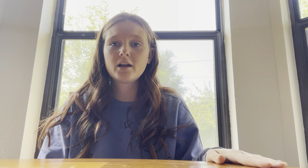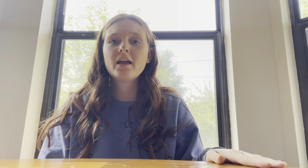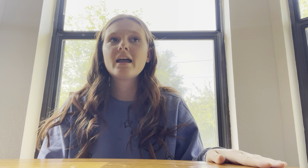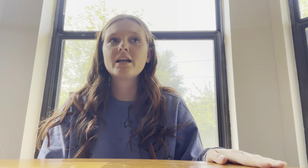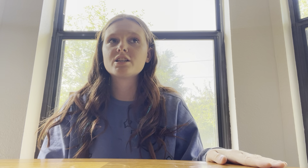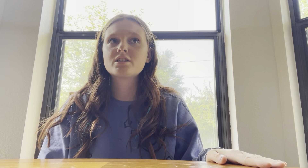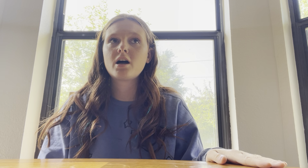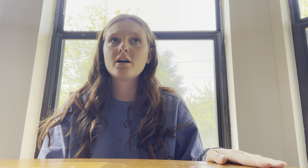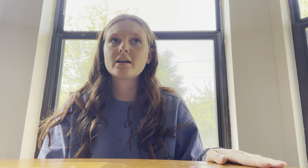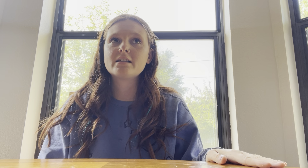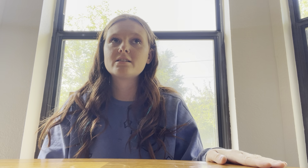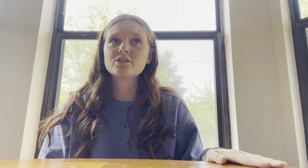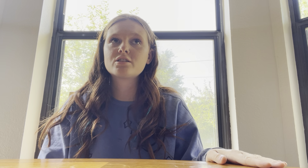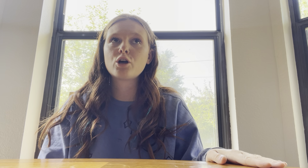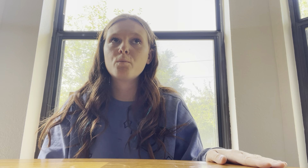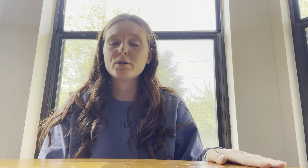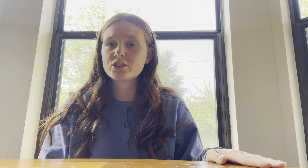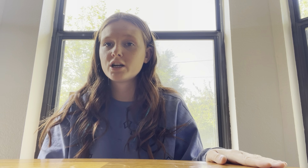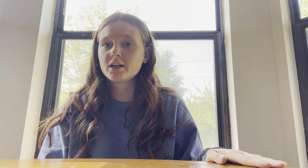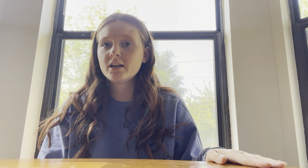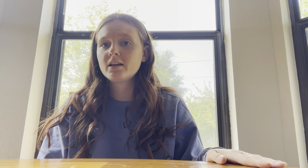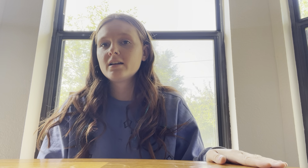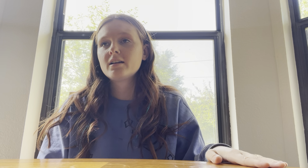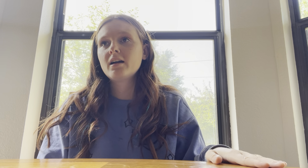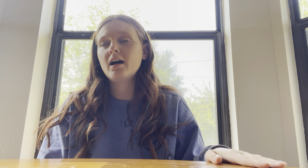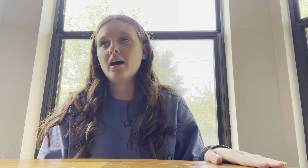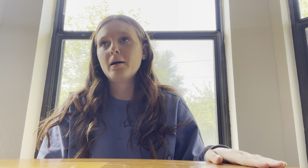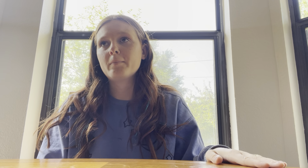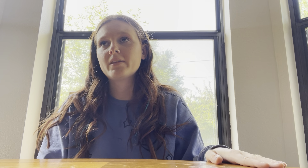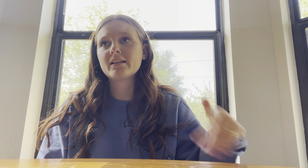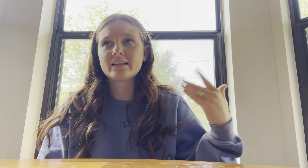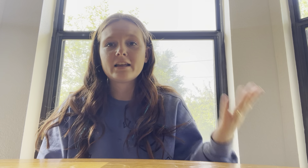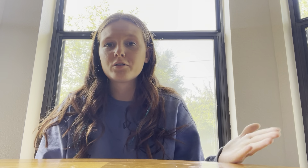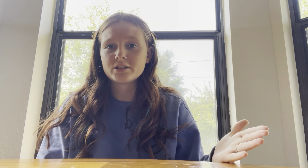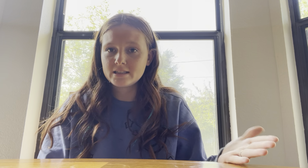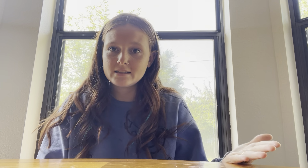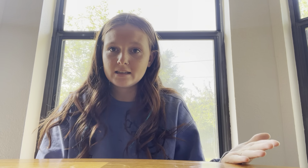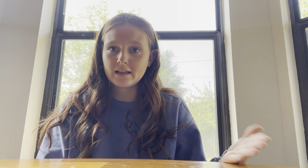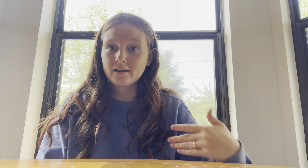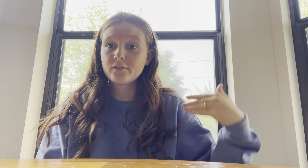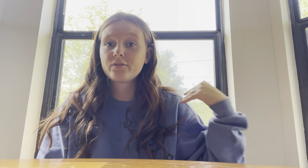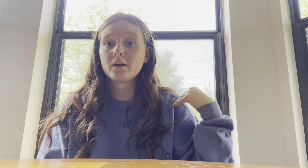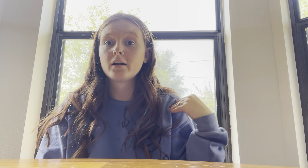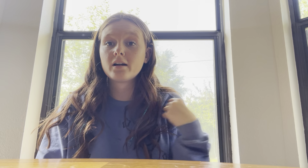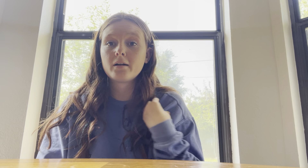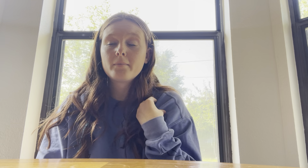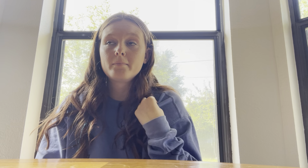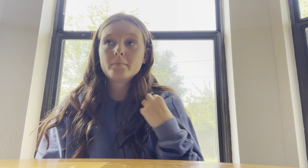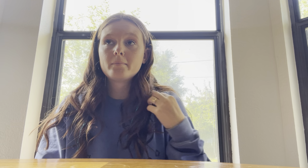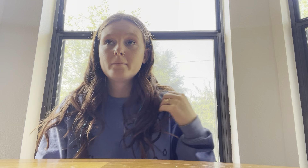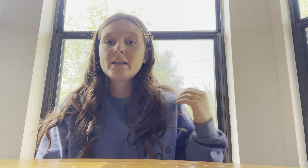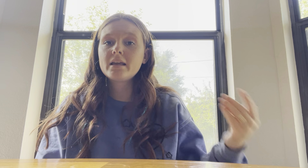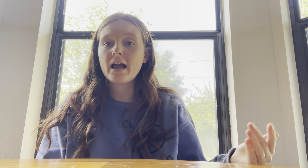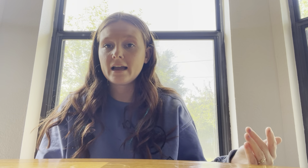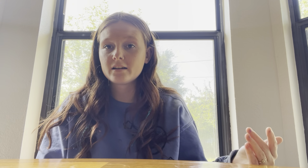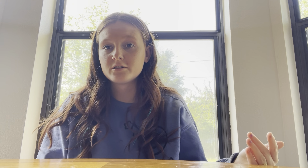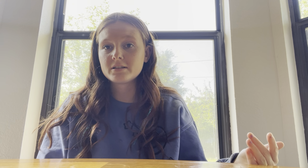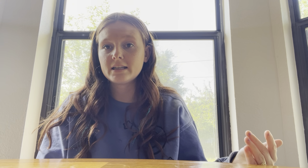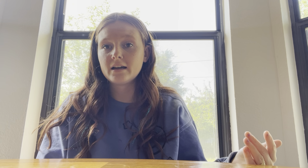And the song is just so butchered that, like, they don't understand it. Like, for me, I can understand